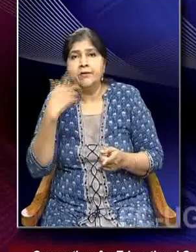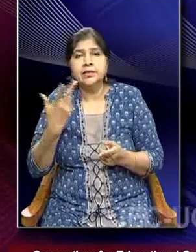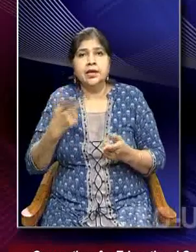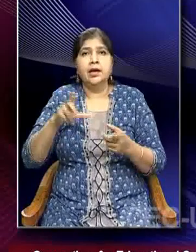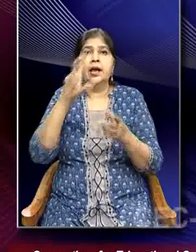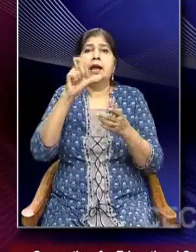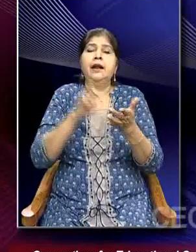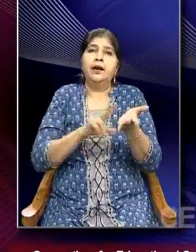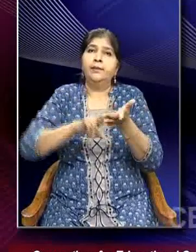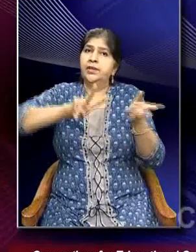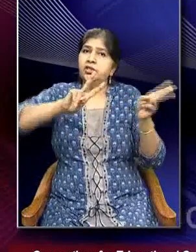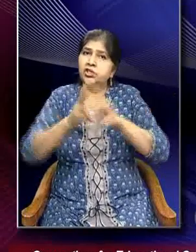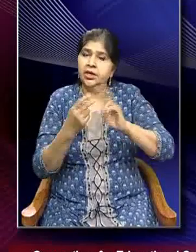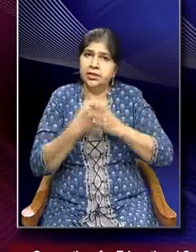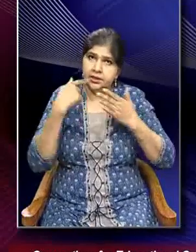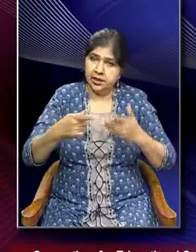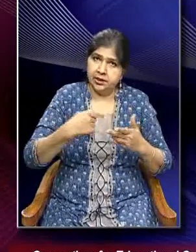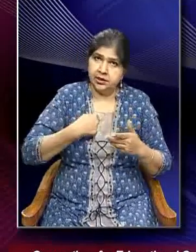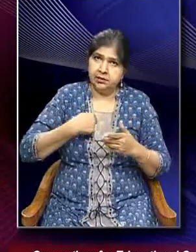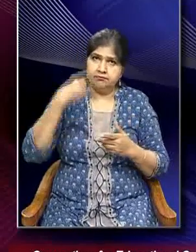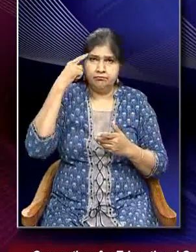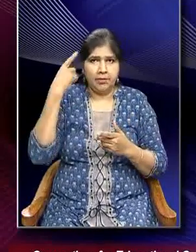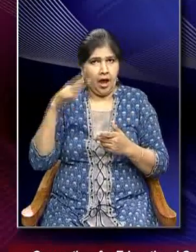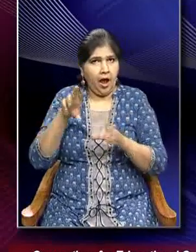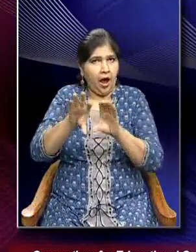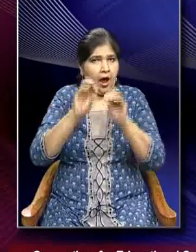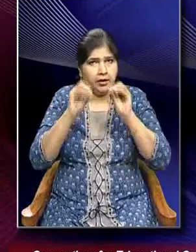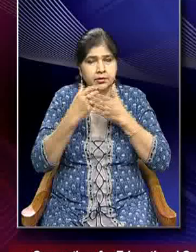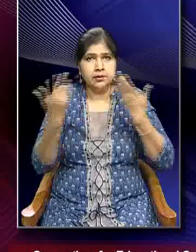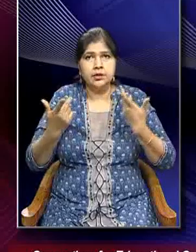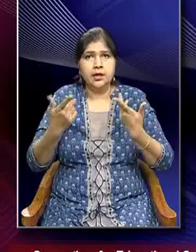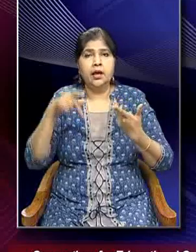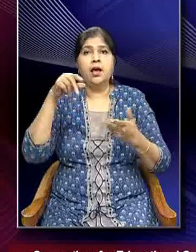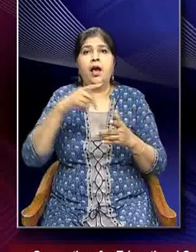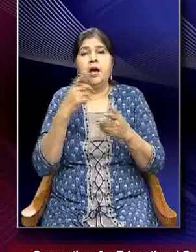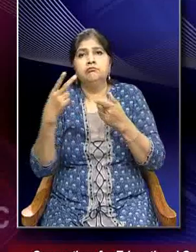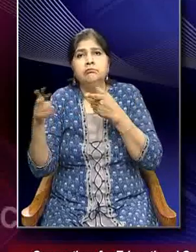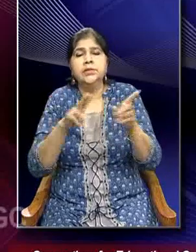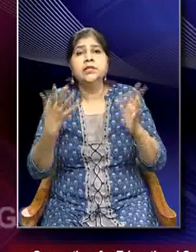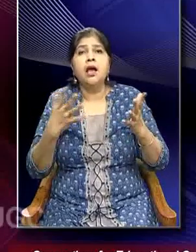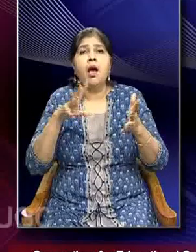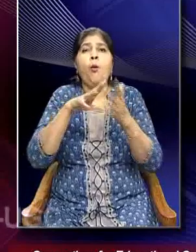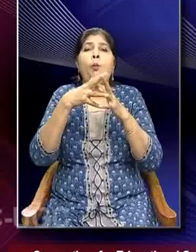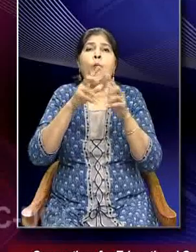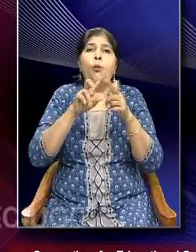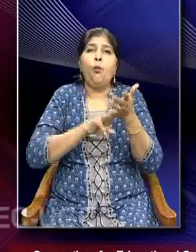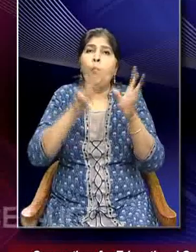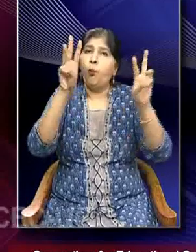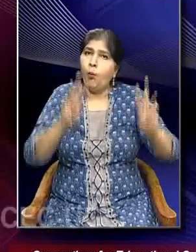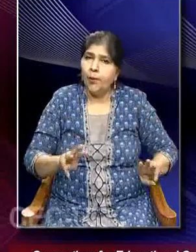change, we now understand the difference between weather and climate. Weather